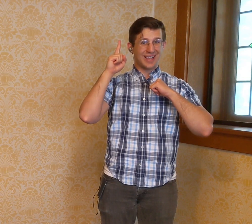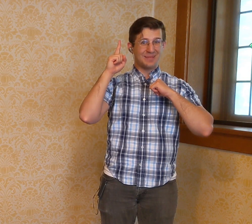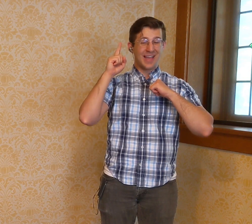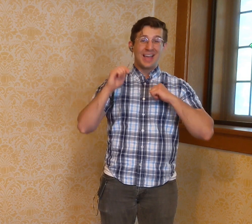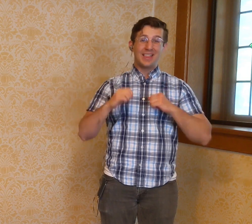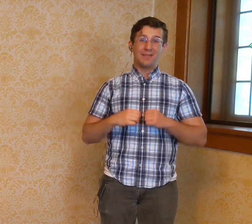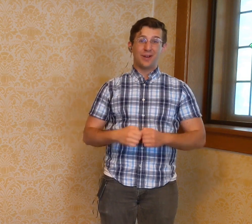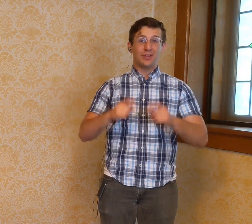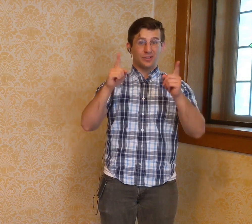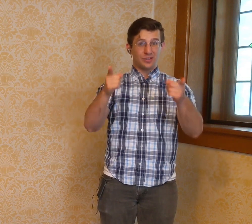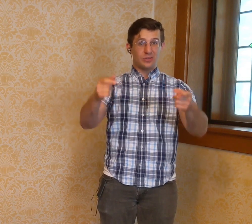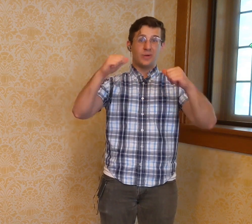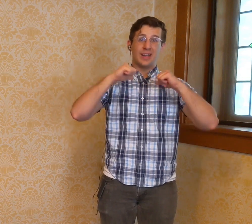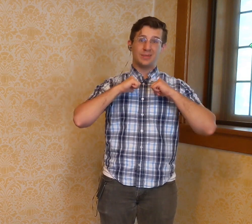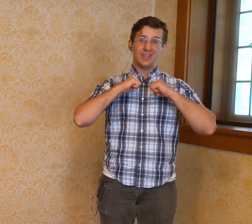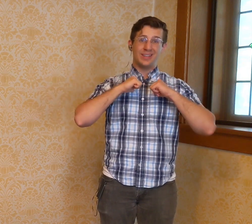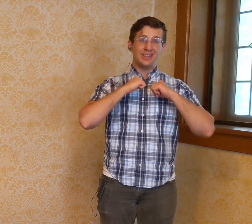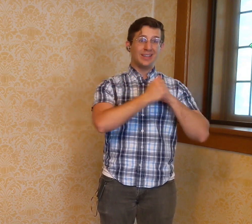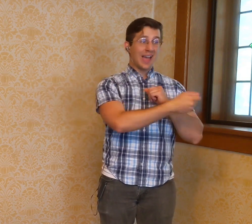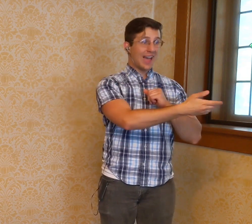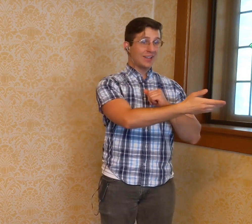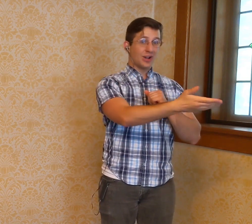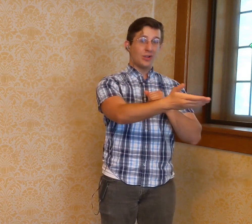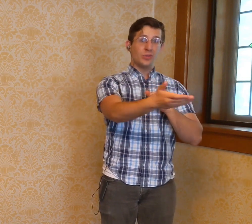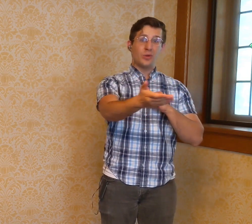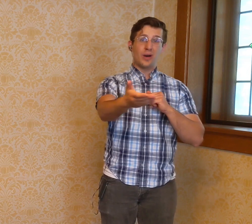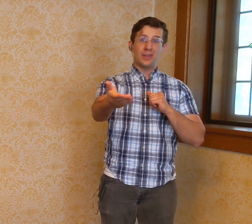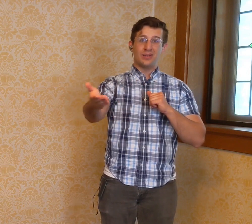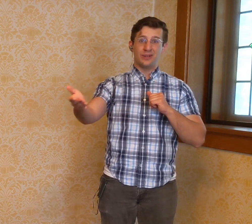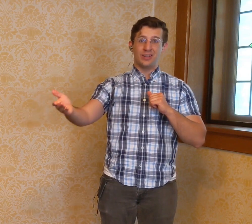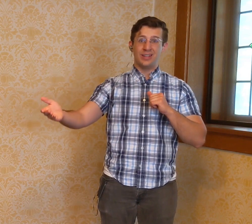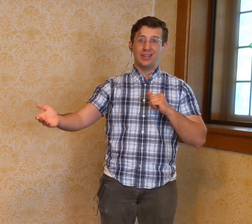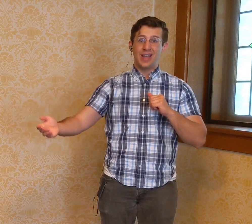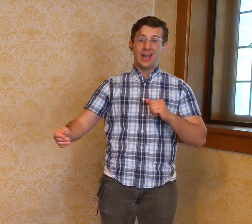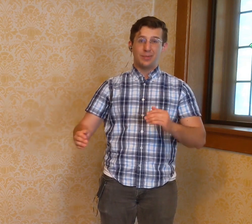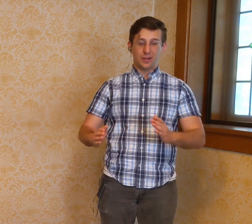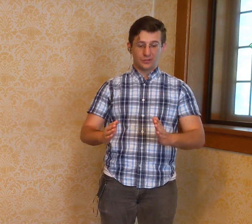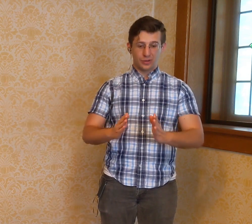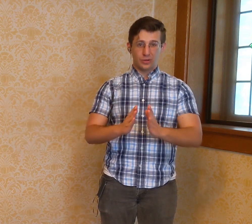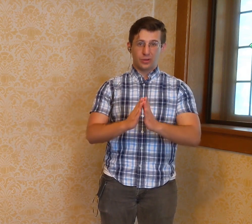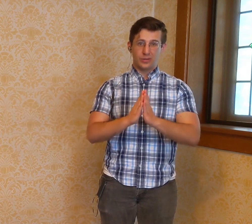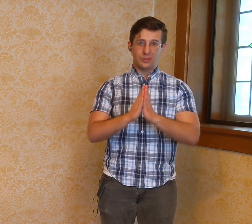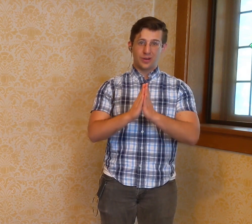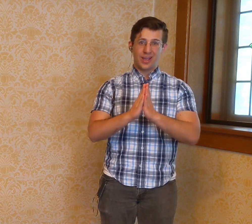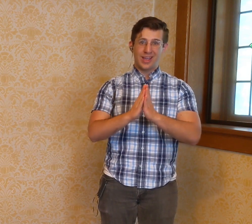name. Let's boast in you and me, and all who are made free. Help us, Lord, we pray,